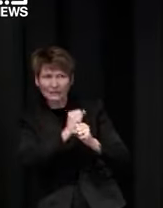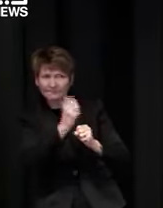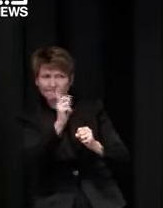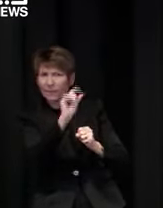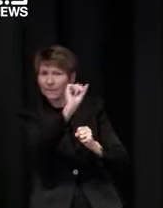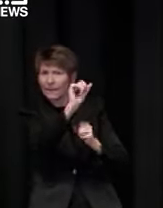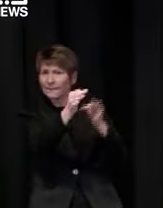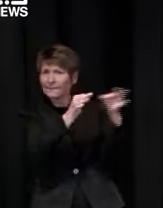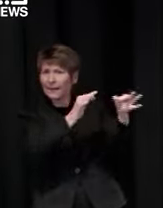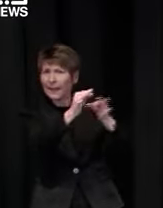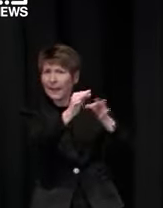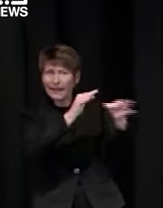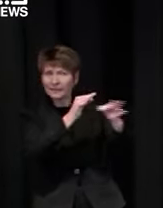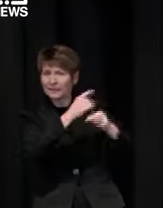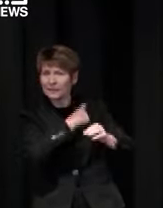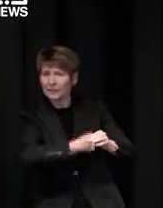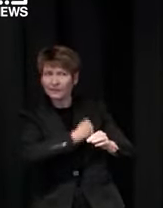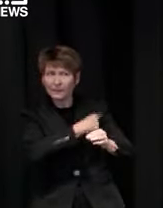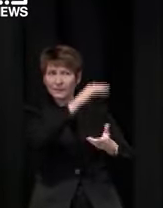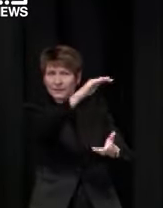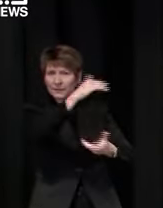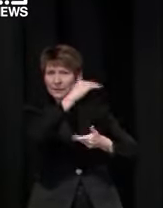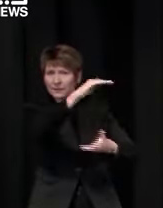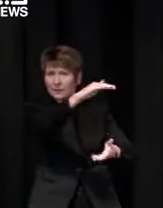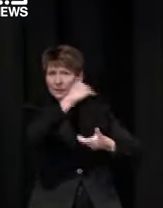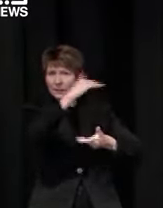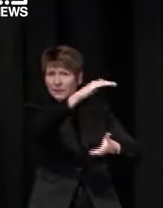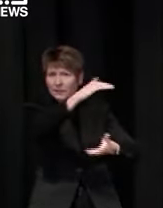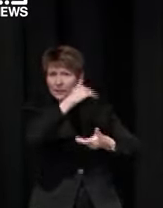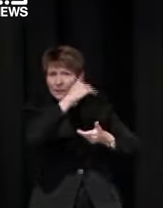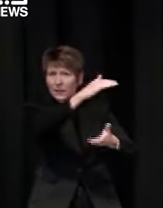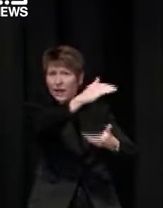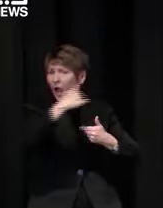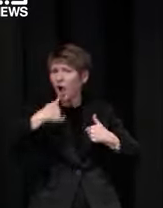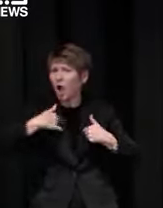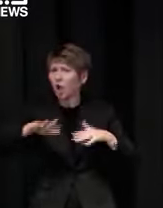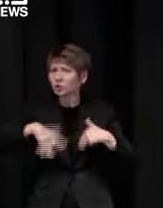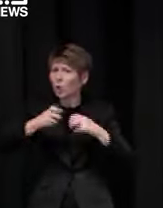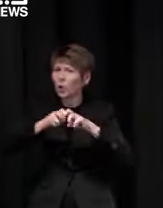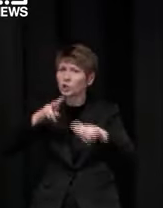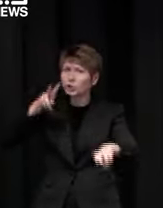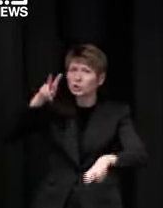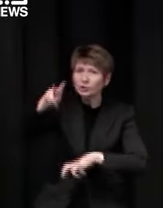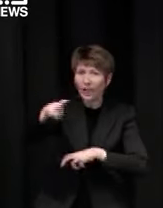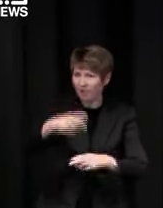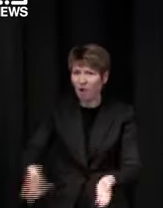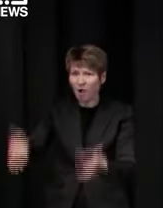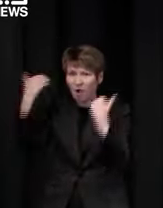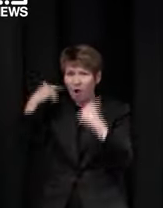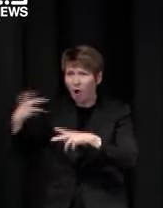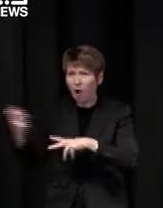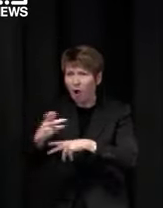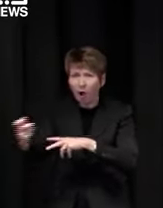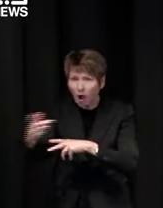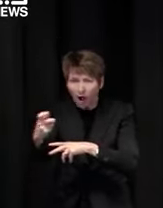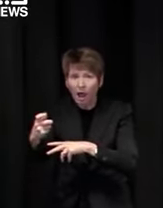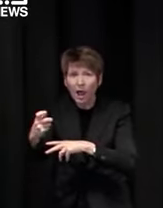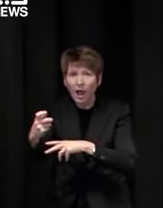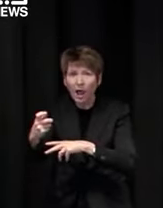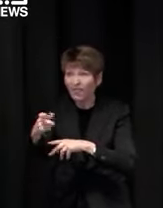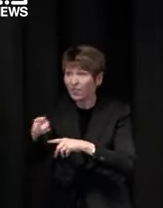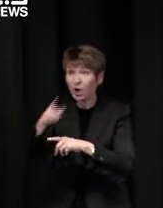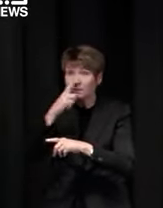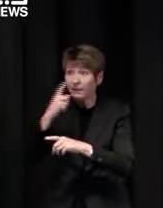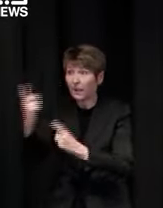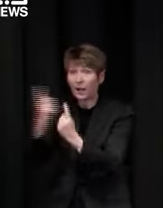difficult position if you start taking what are currently second doses that are waiting there for people to come along when they're due if